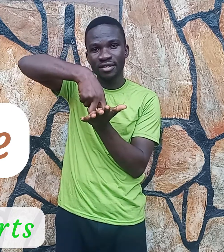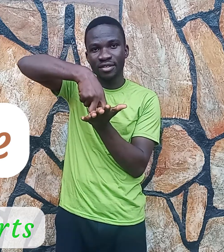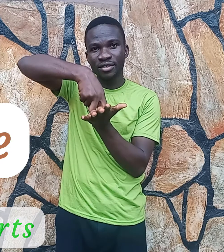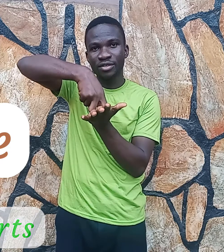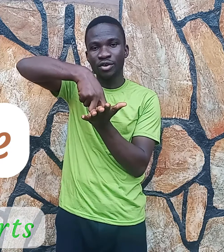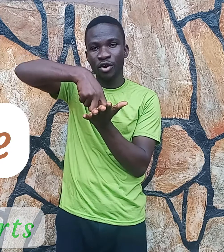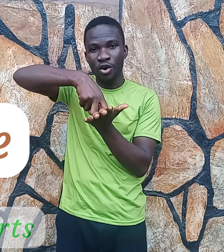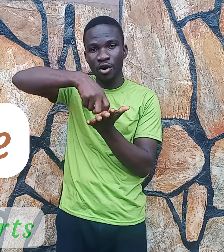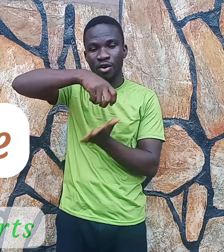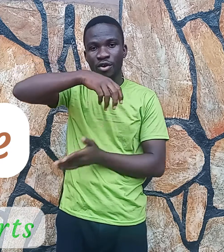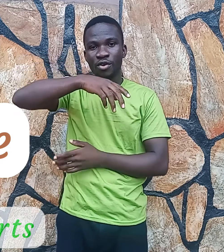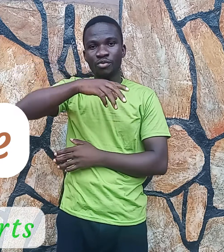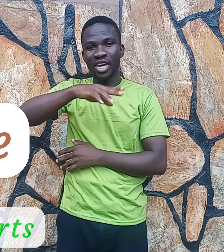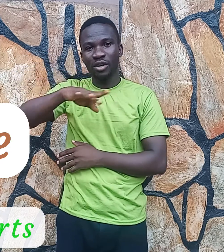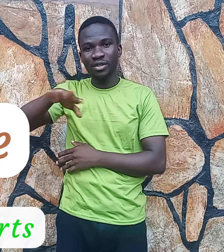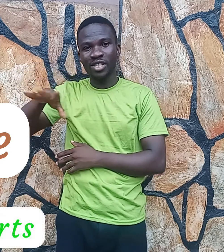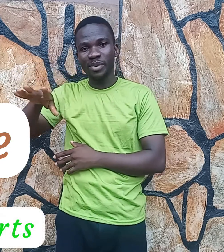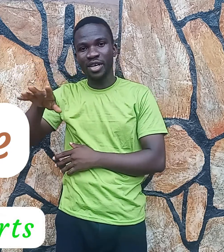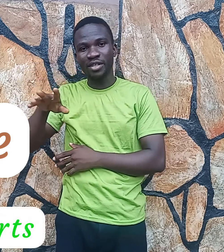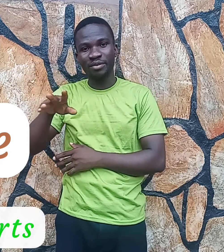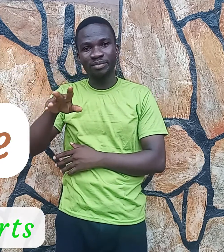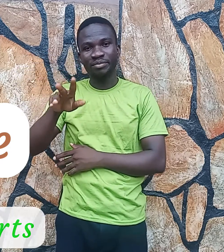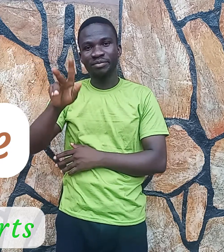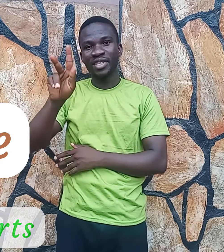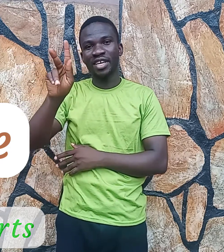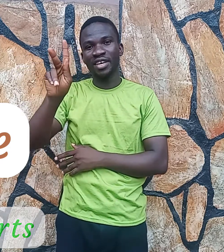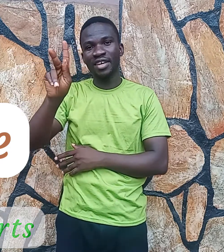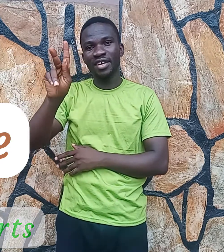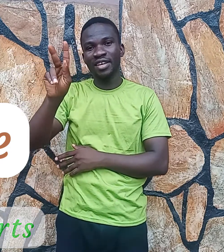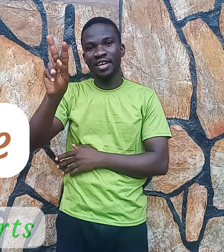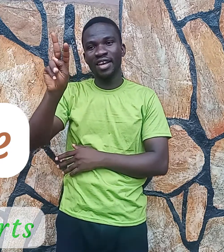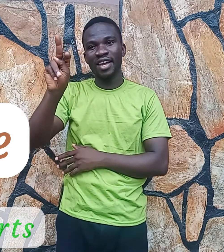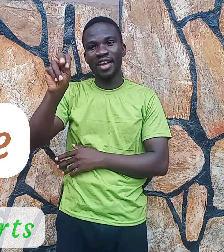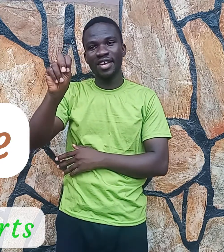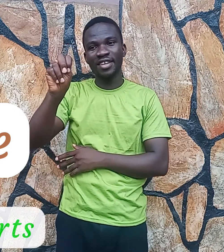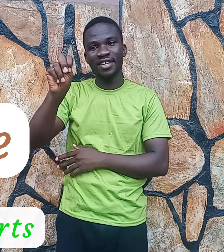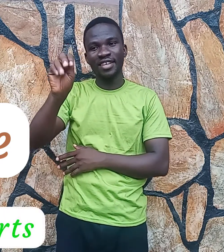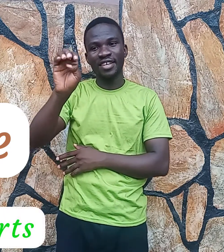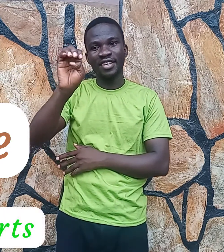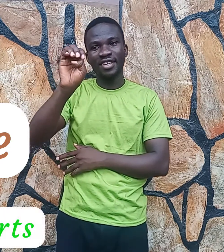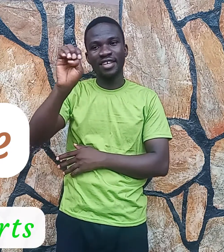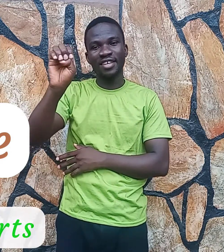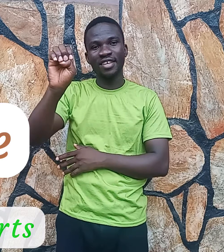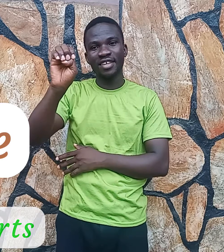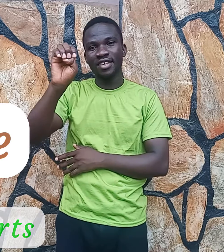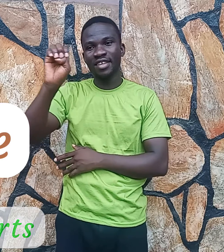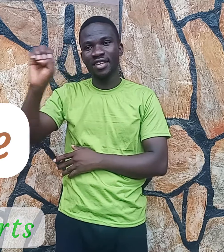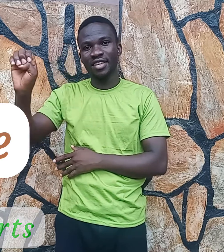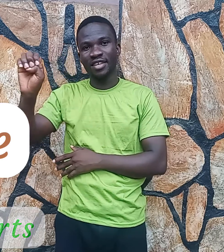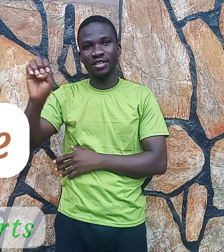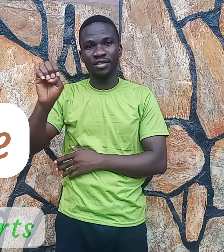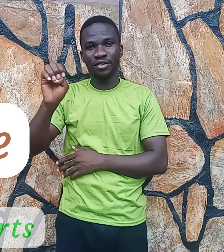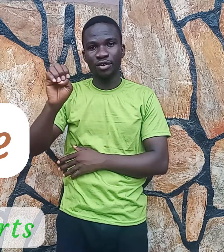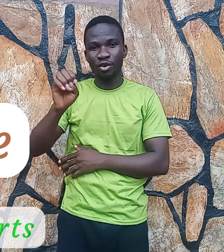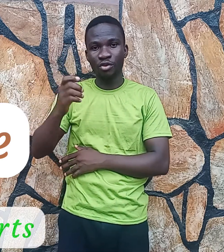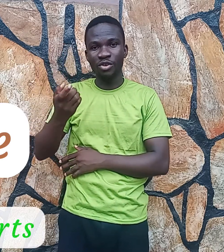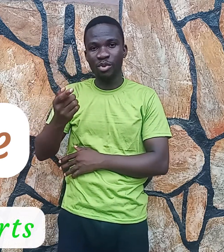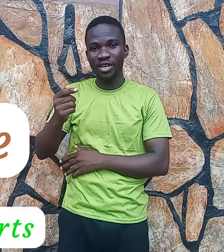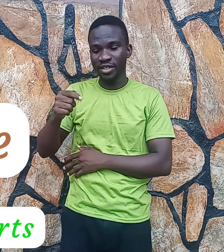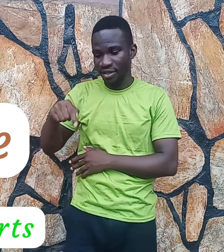Or you can also spell A-N-E-E. Or we point it.